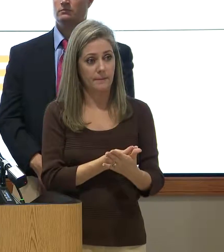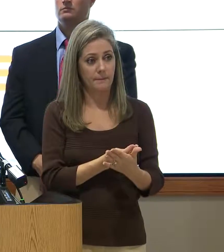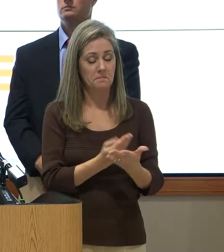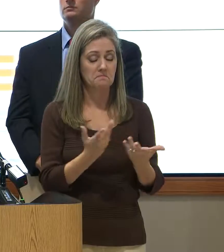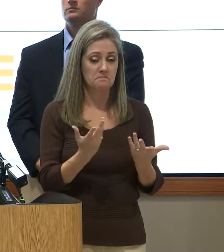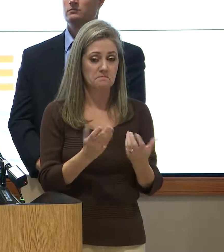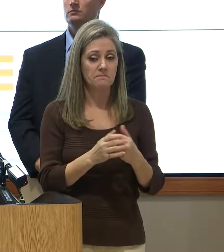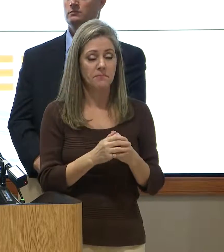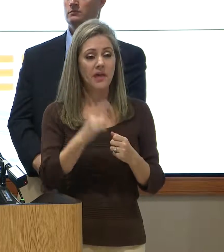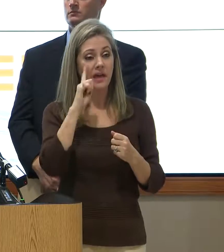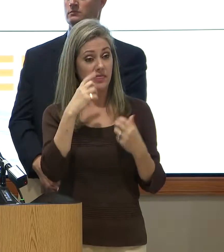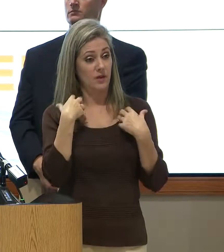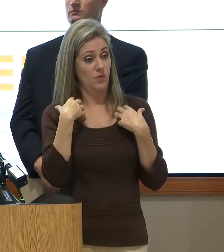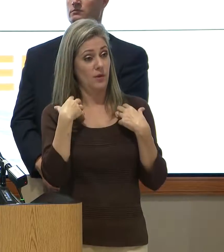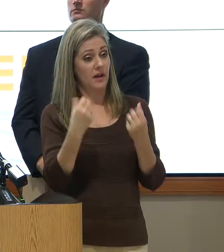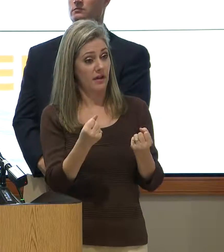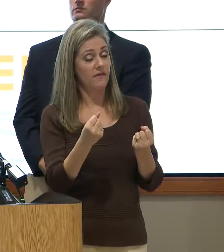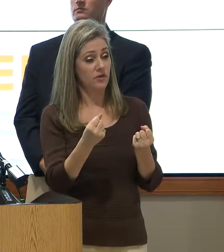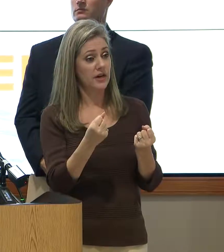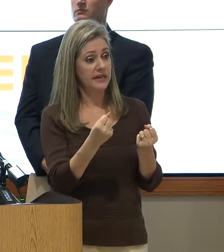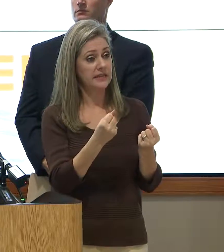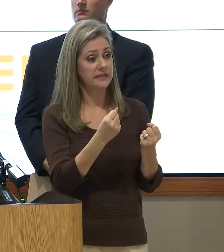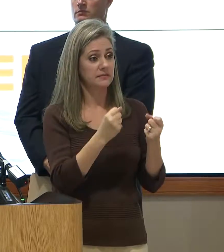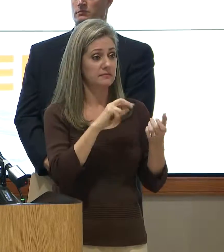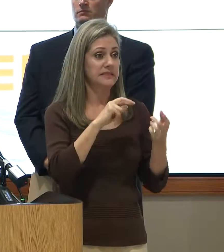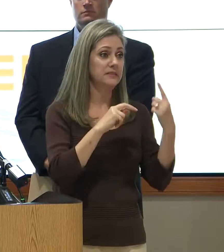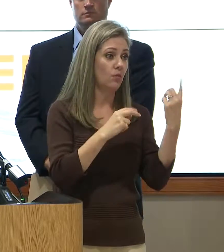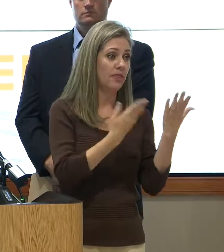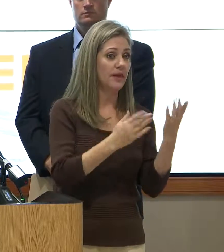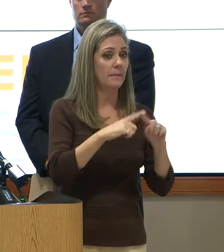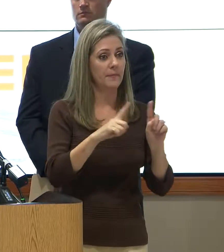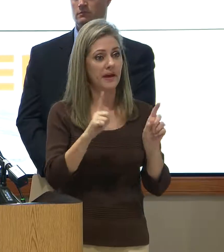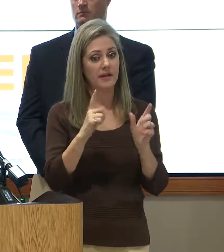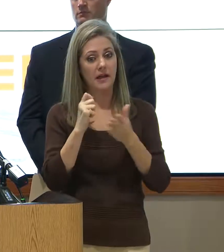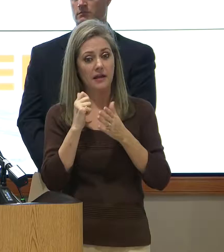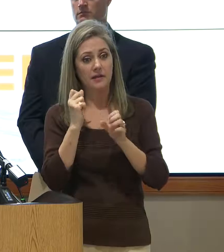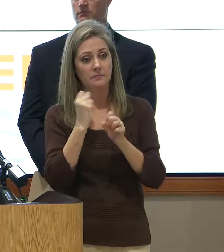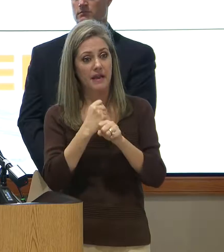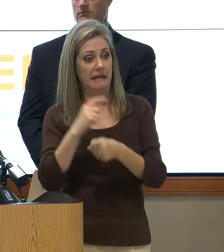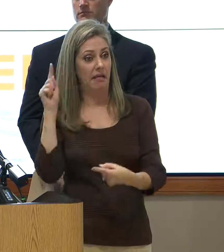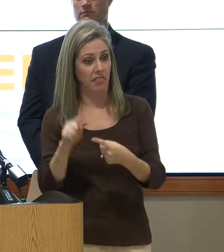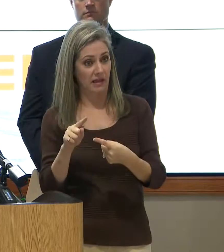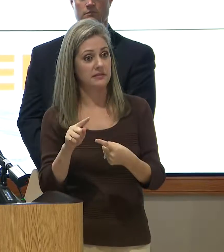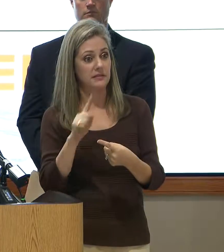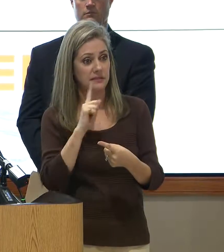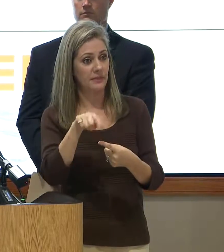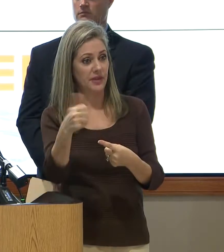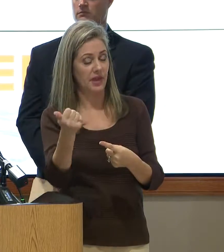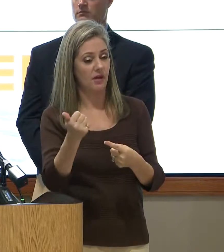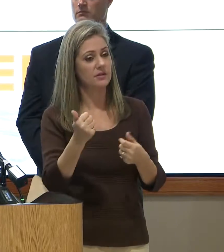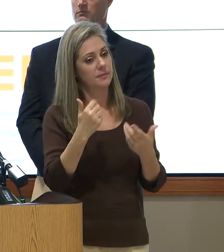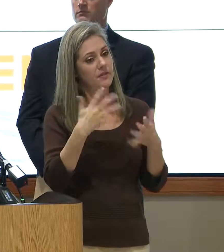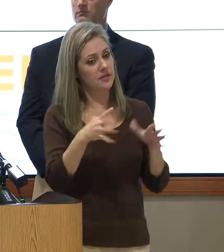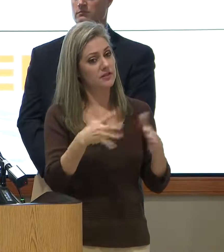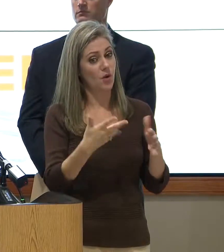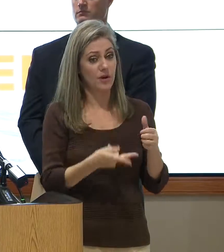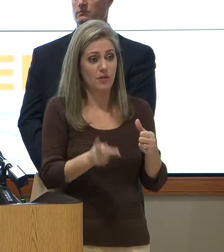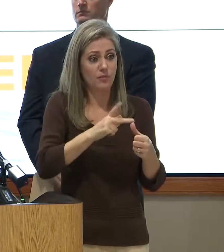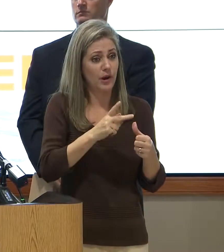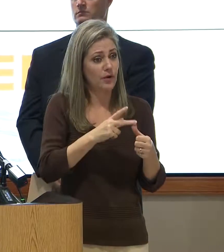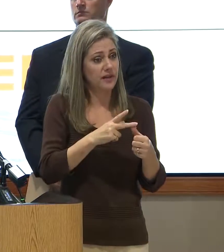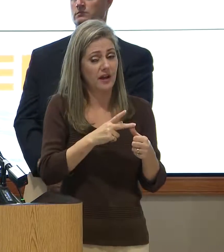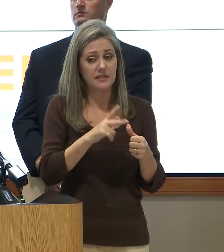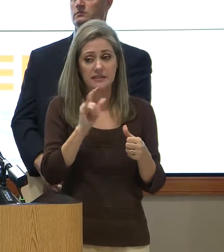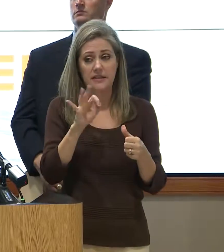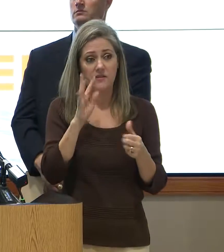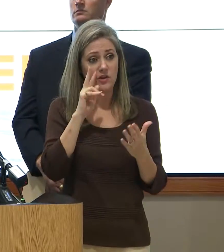I think recovery is one thing. Mitigation is something else. Recovery, they are prioritized already. I mean, if you go